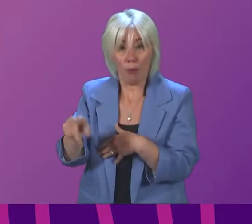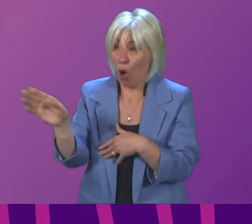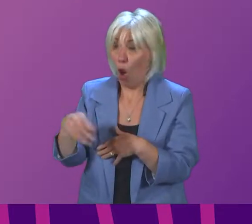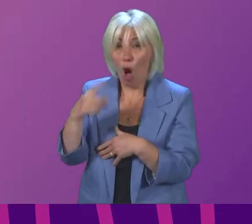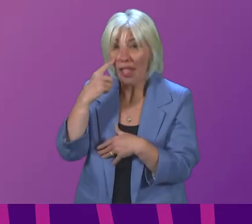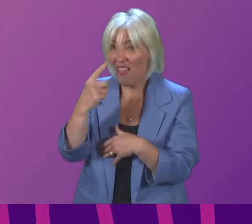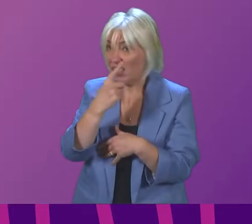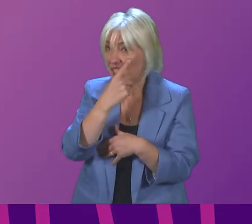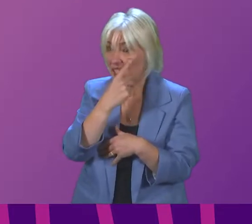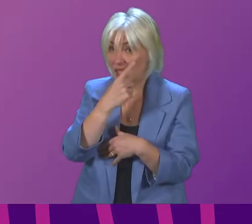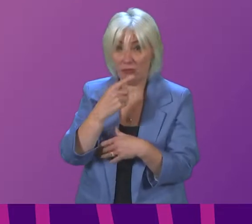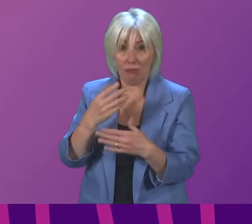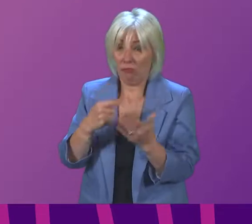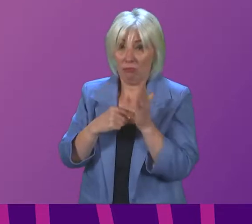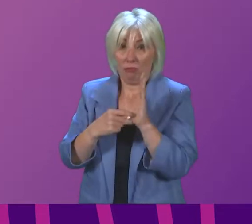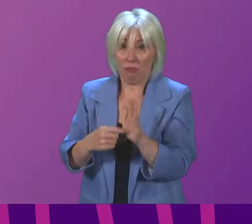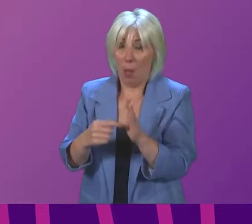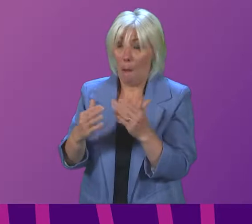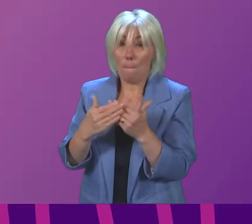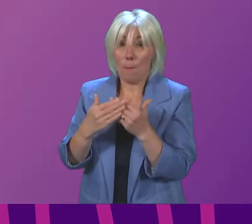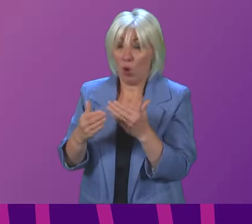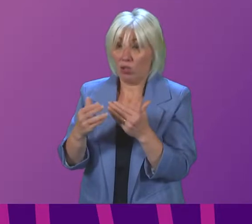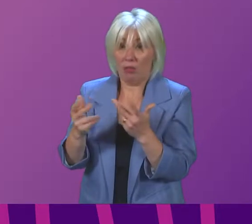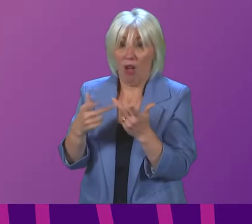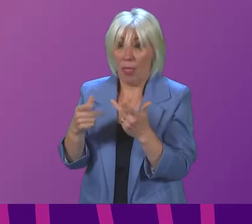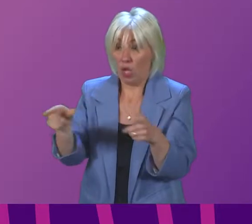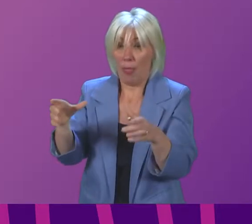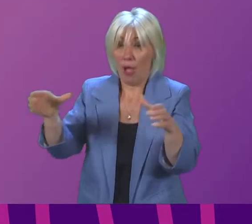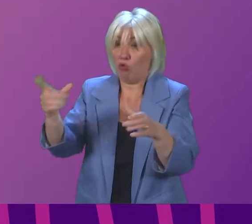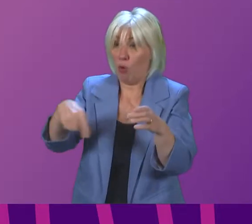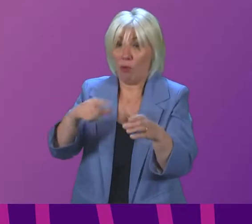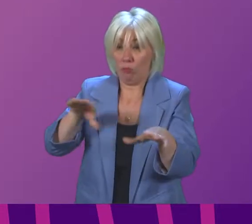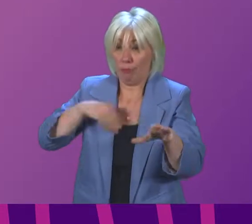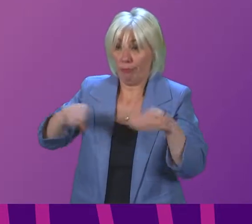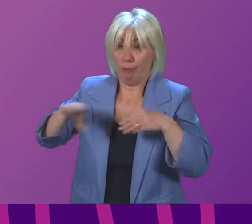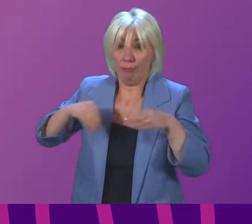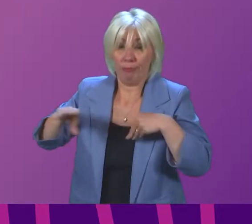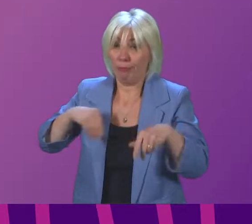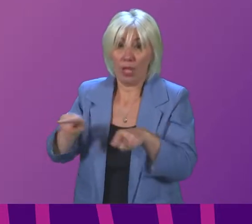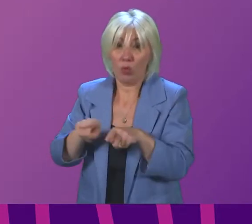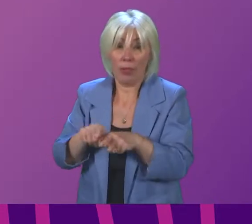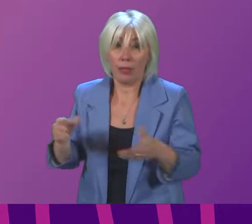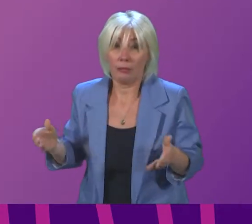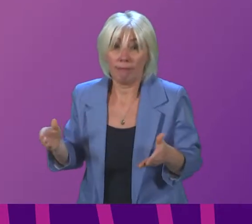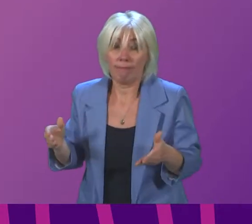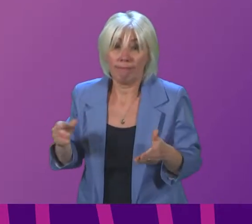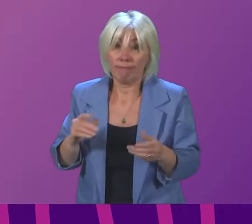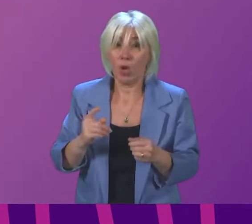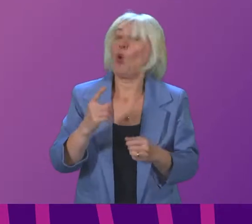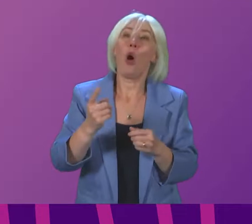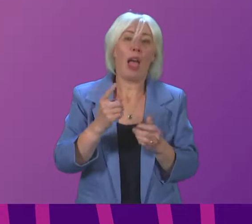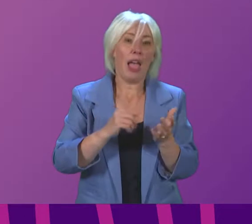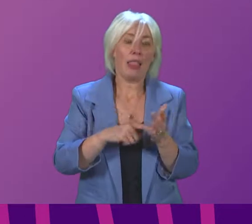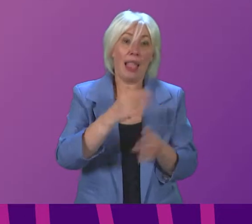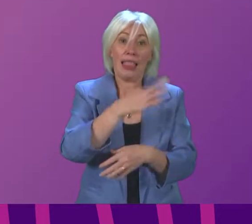since the emergence of Omicron is that the majority of people in that group are being infected that almost took out an accident in an emergency unit in